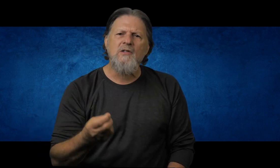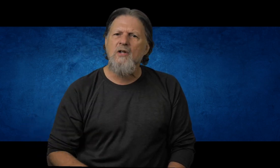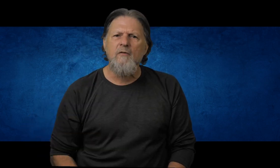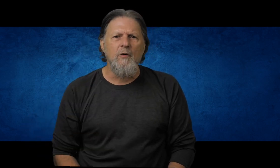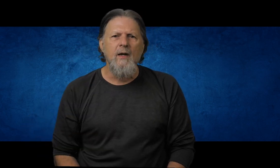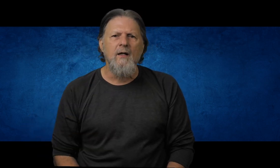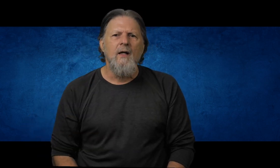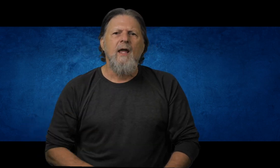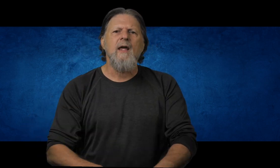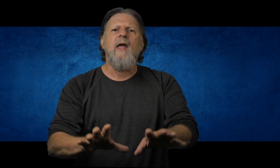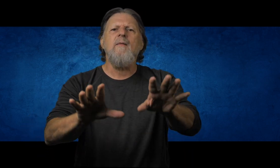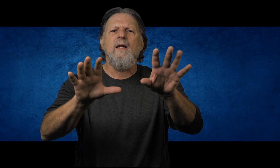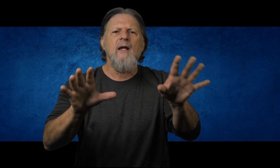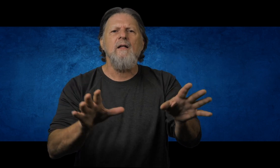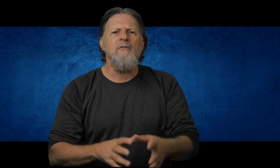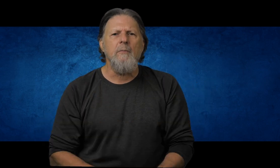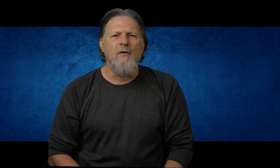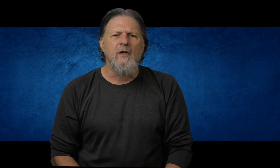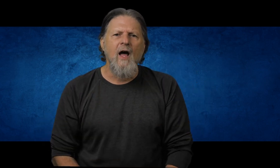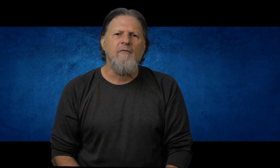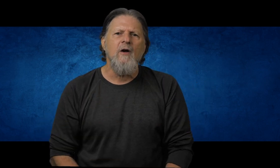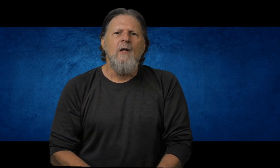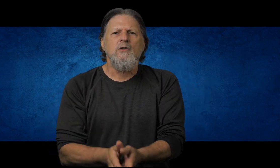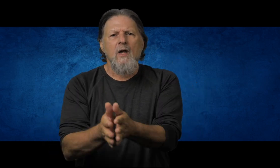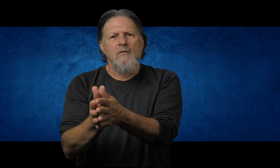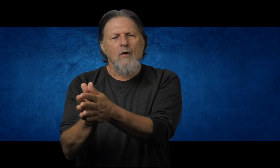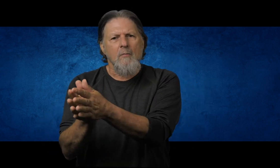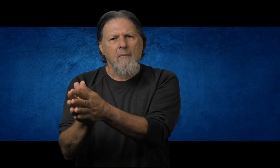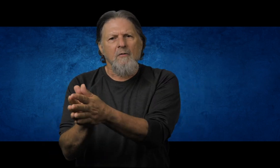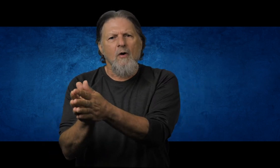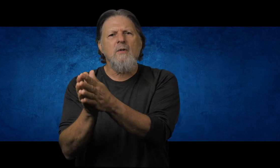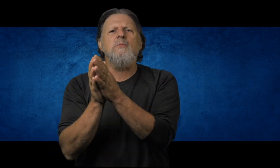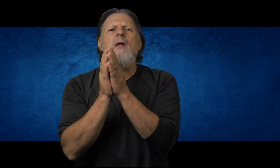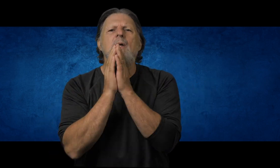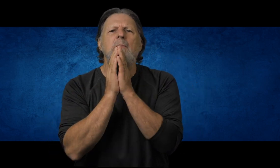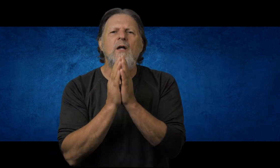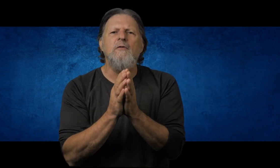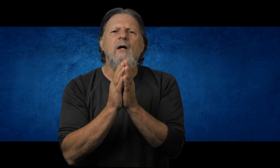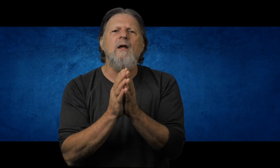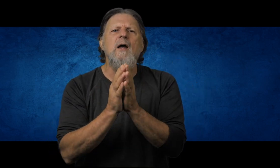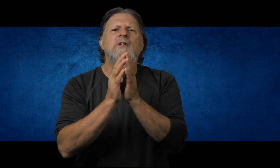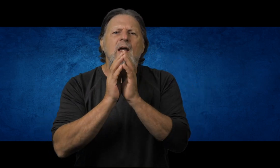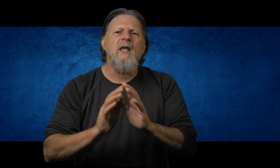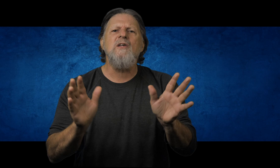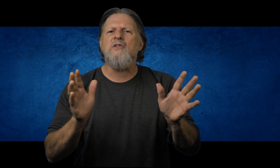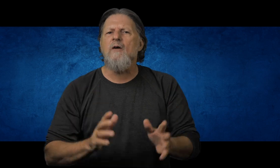has done for me. He came and he lived a perfect life. So even though my performance may be pitiful at times, his never